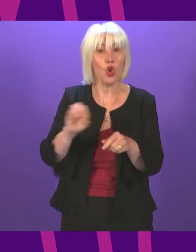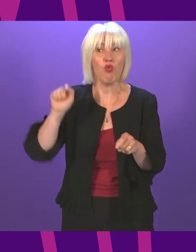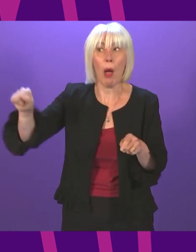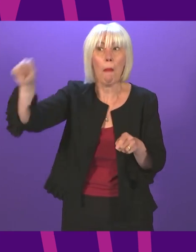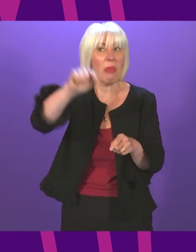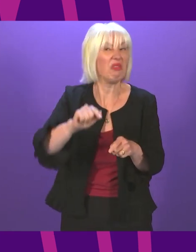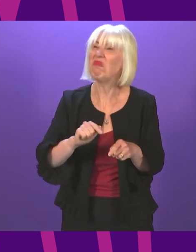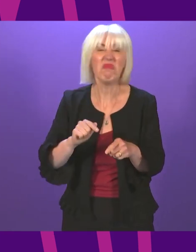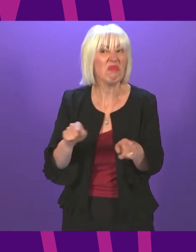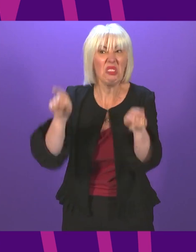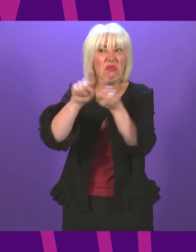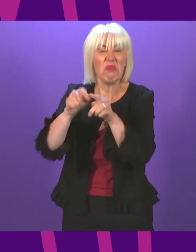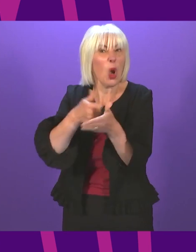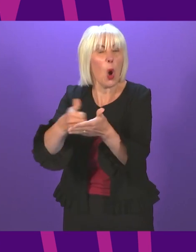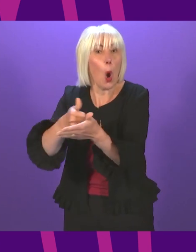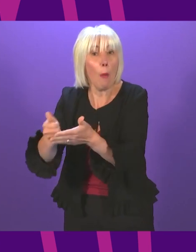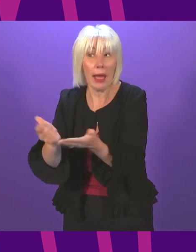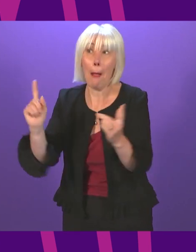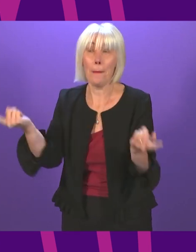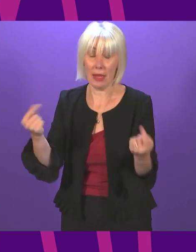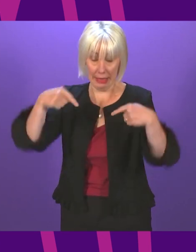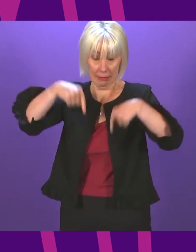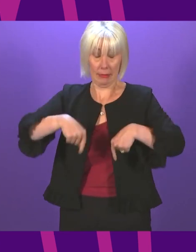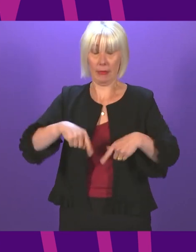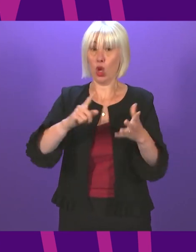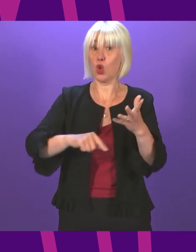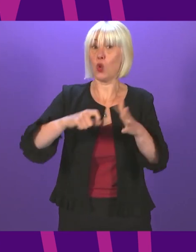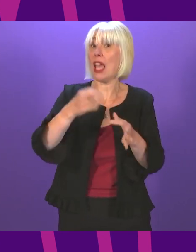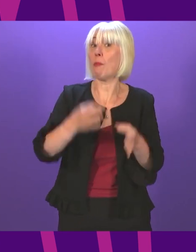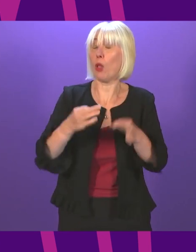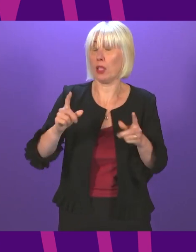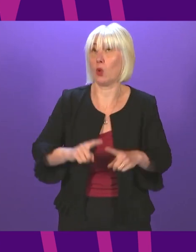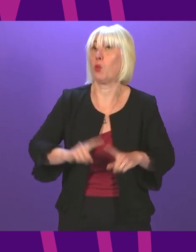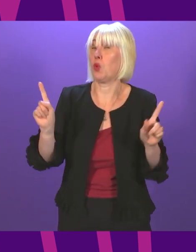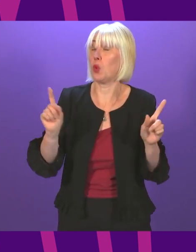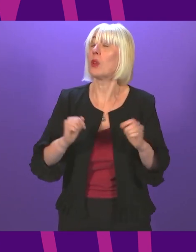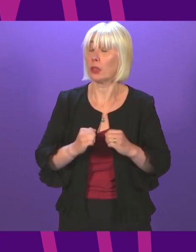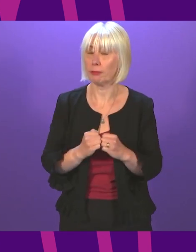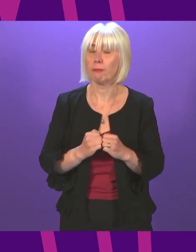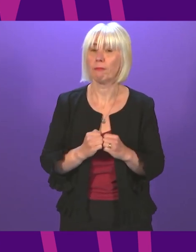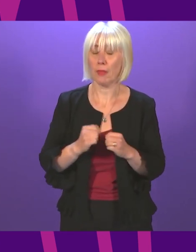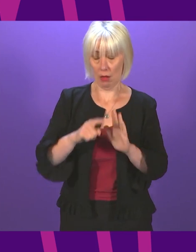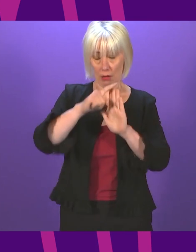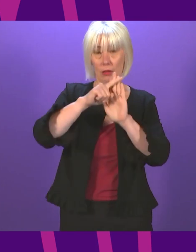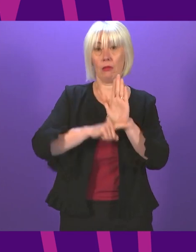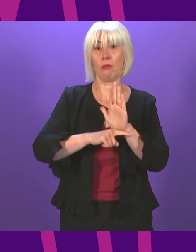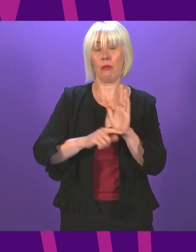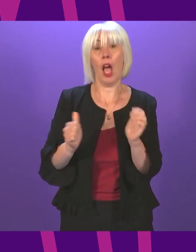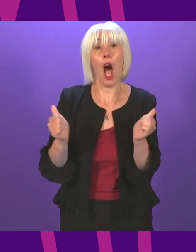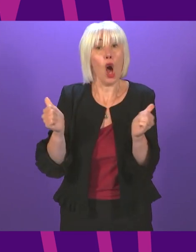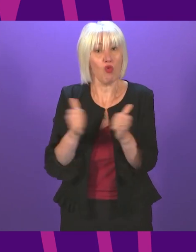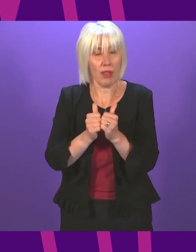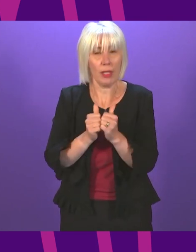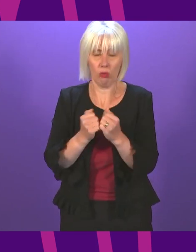represent an important landmark for politics across the UK. Most importantly of all, however, this agreement provides a strong